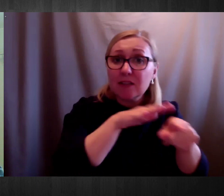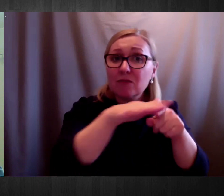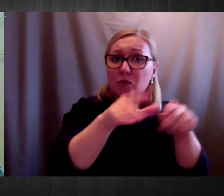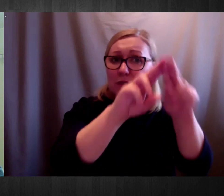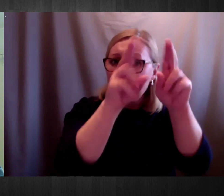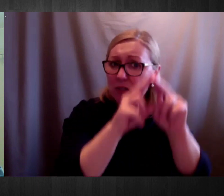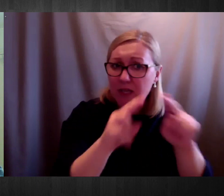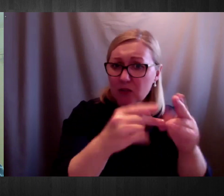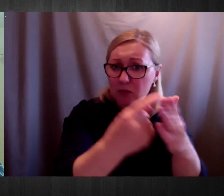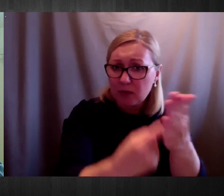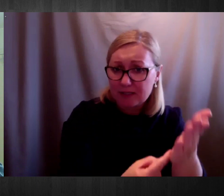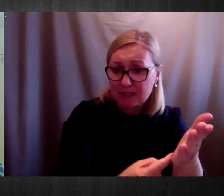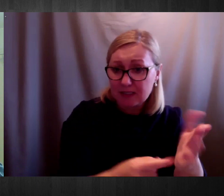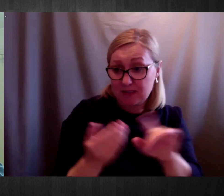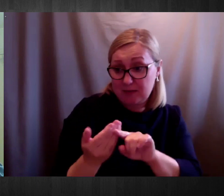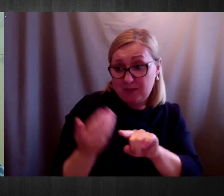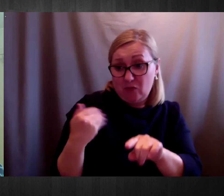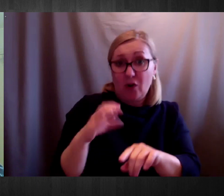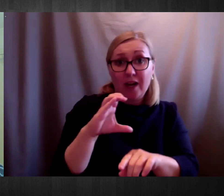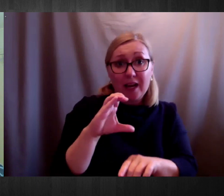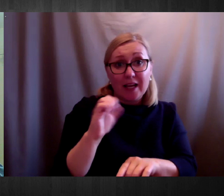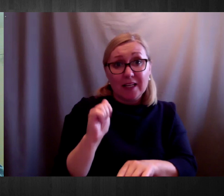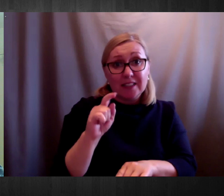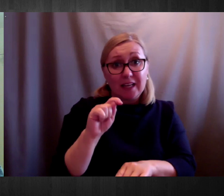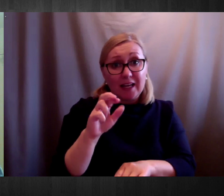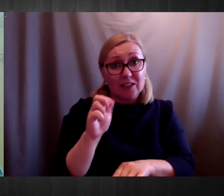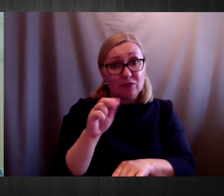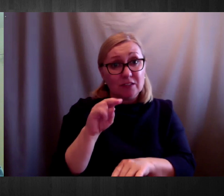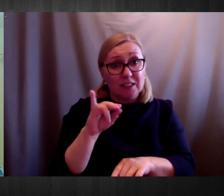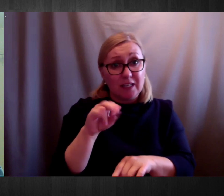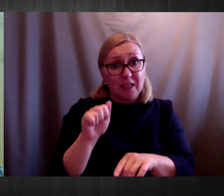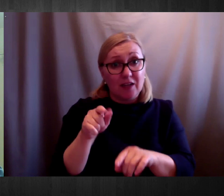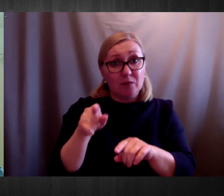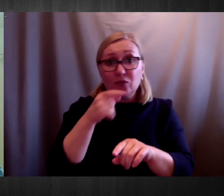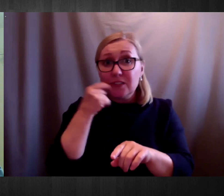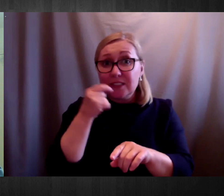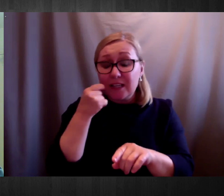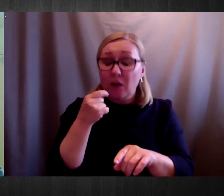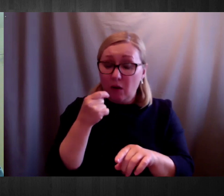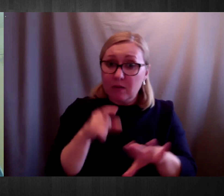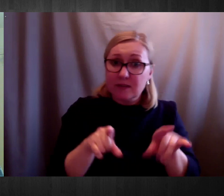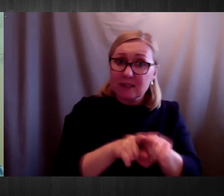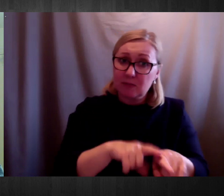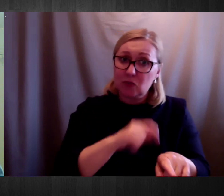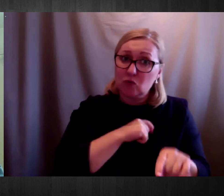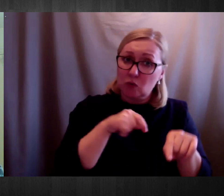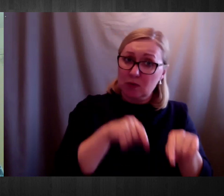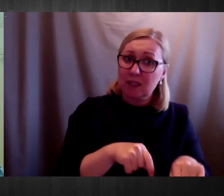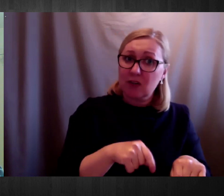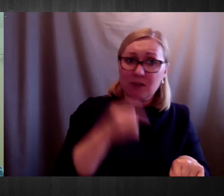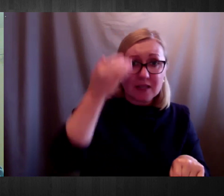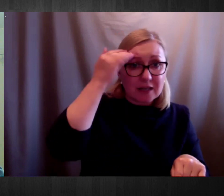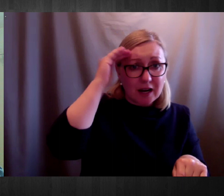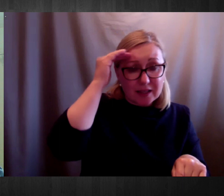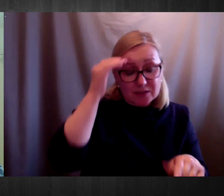we've heard Catalina speak about. So I suppose that's just a brief introduction into ILMI and our work. I'm going to